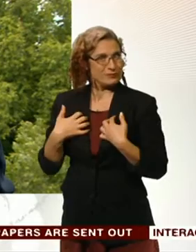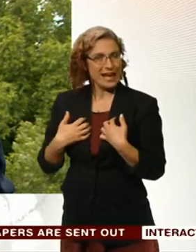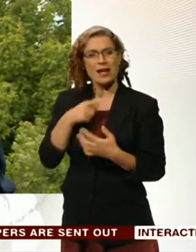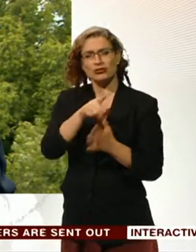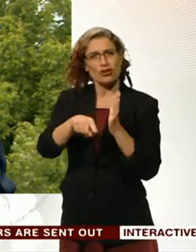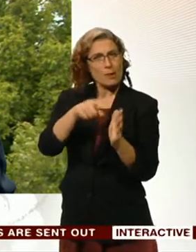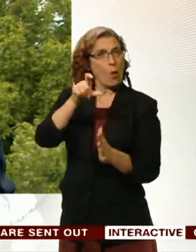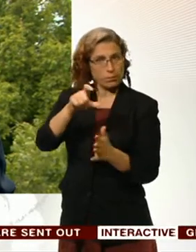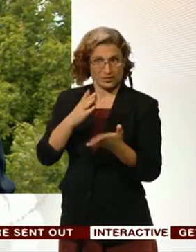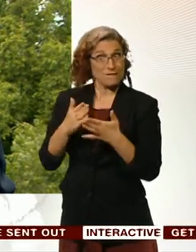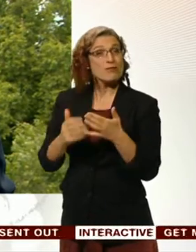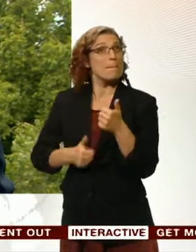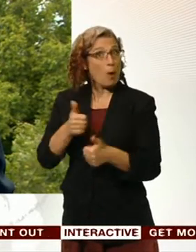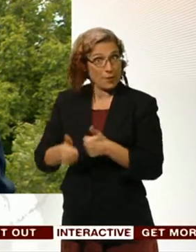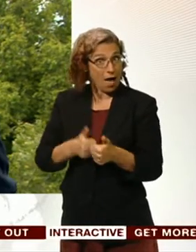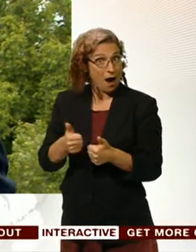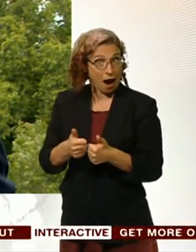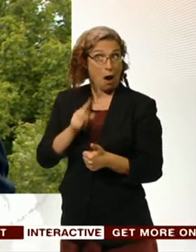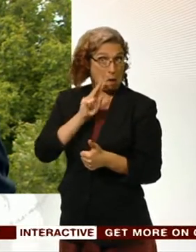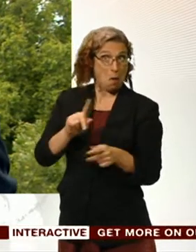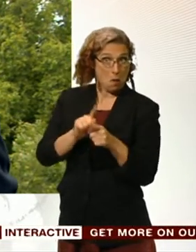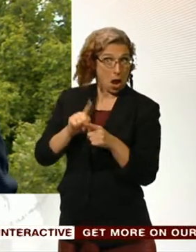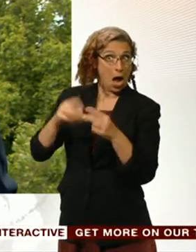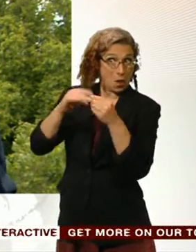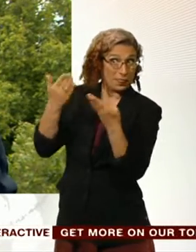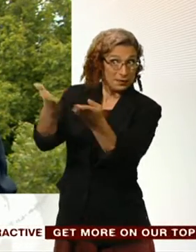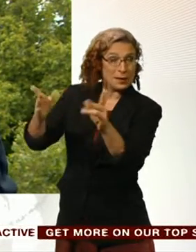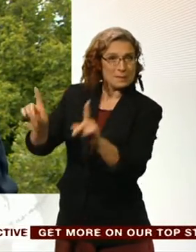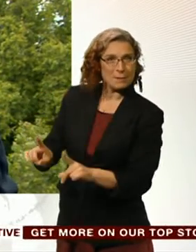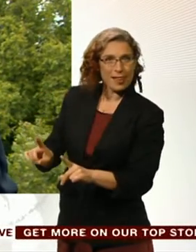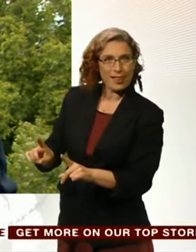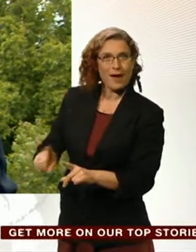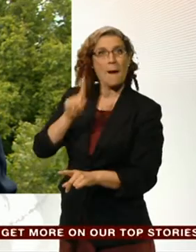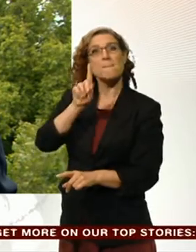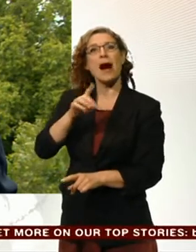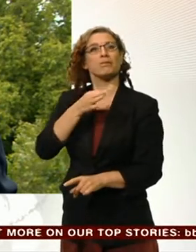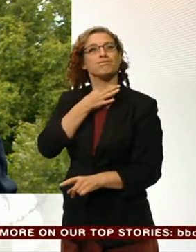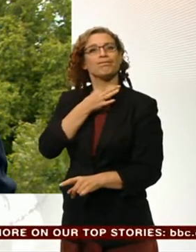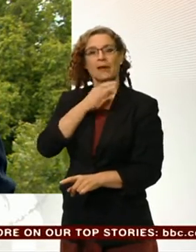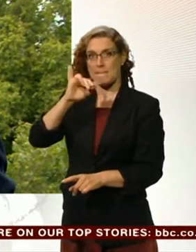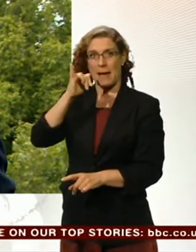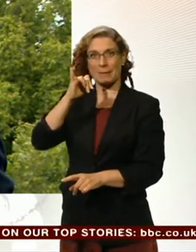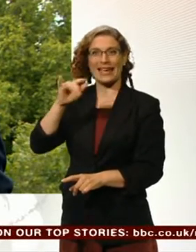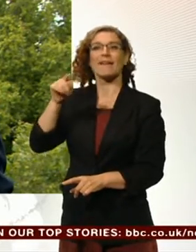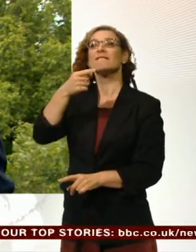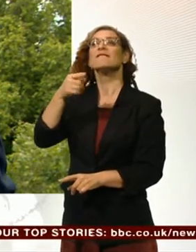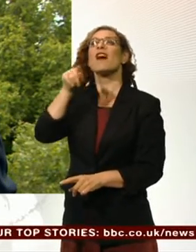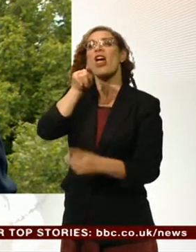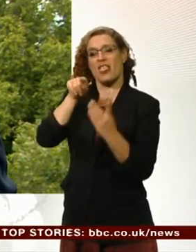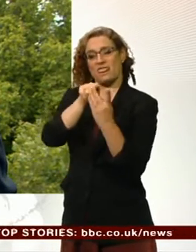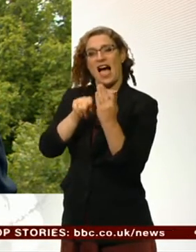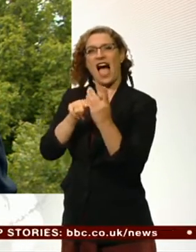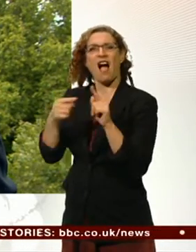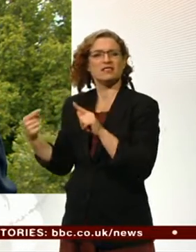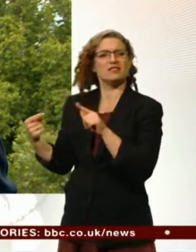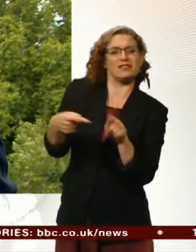Jeremy Corbyn in a contest like this for the other candidates. If they attack him, they risk losing popularity. If they don't do that,